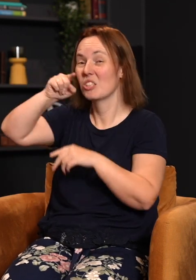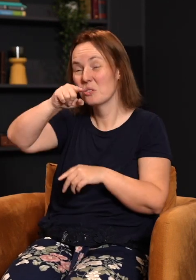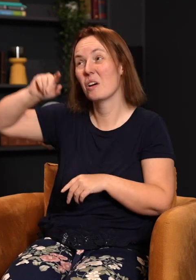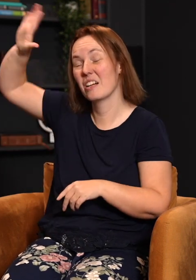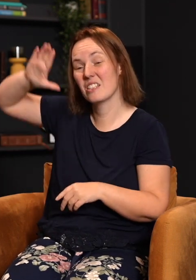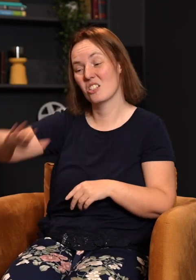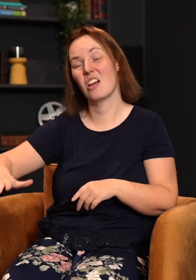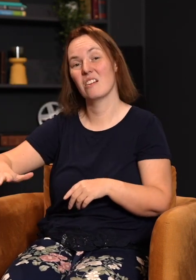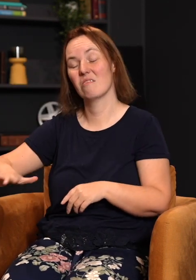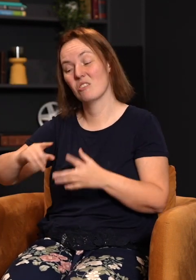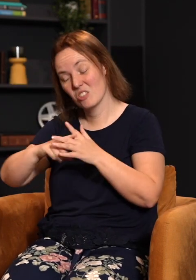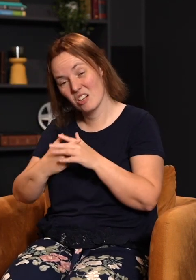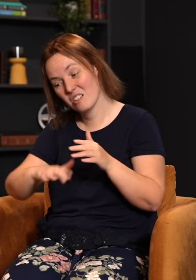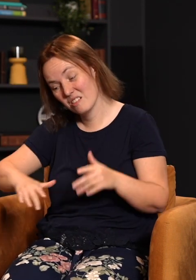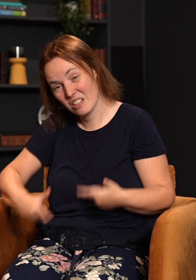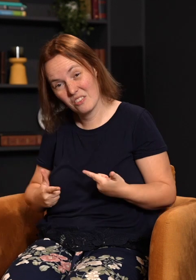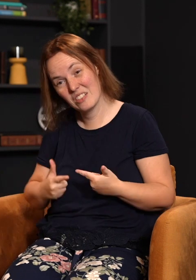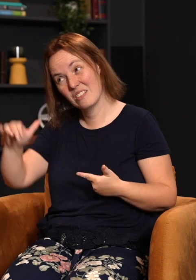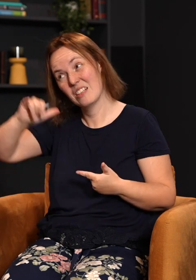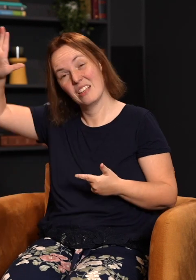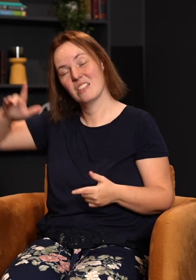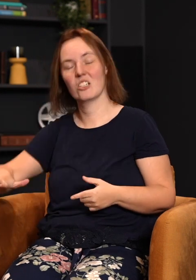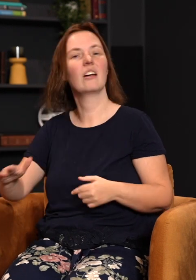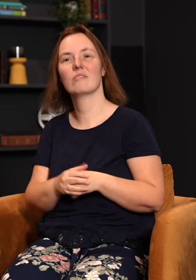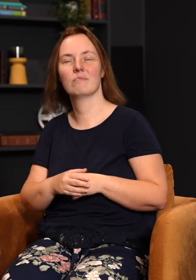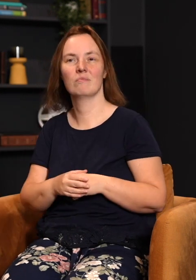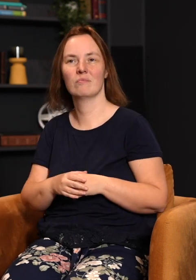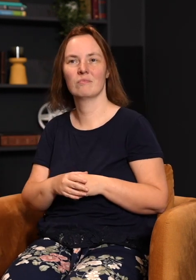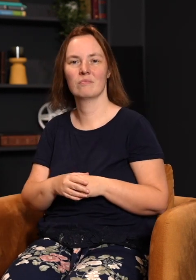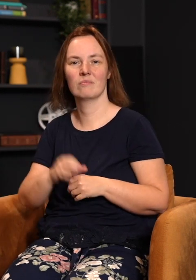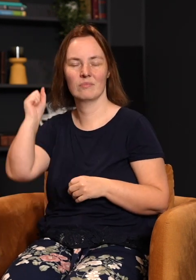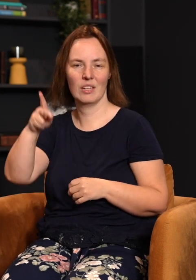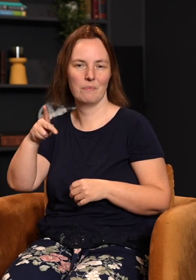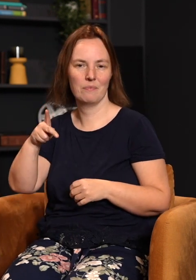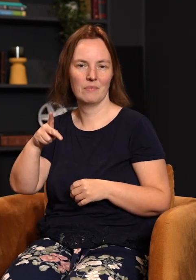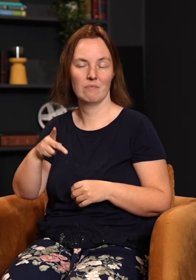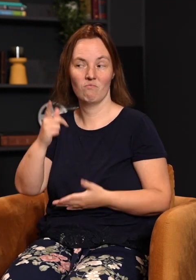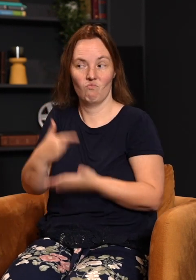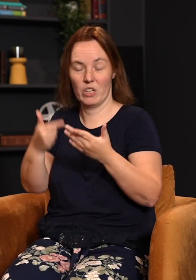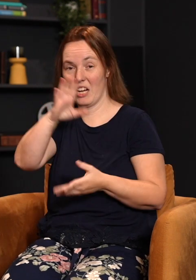child. Now start living like it. Another topic. Okay, so what did God do?